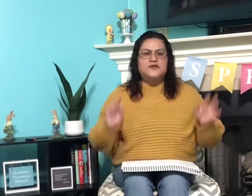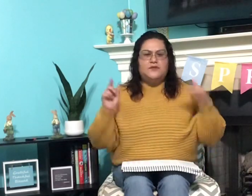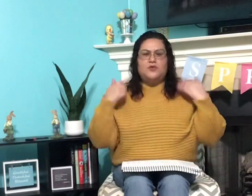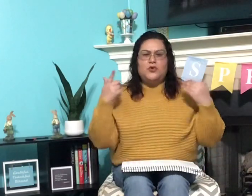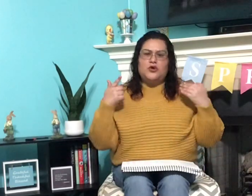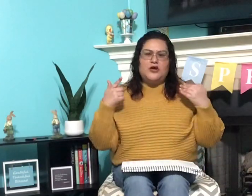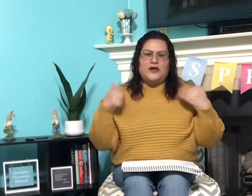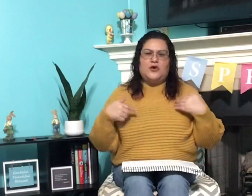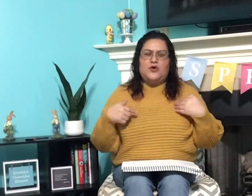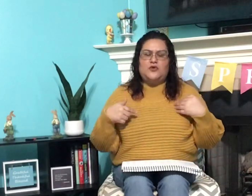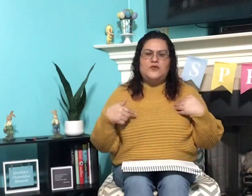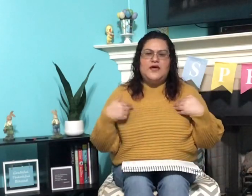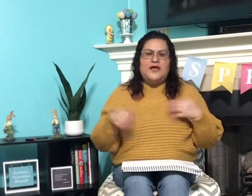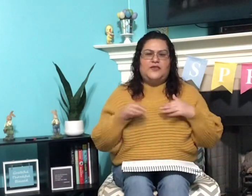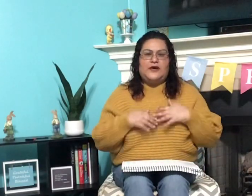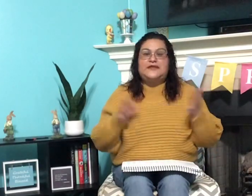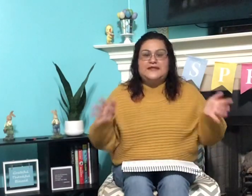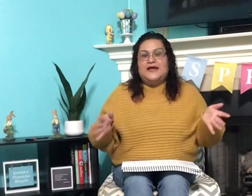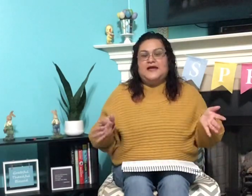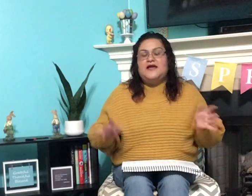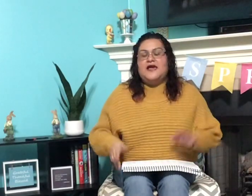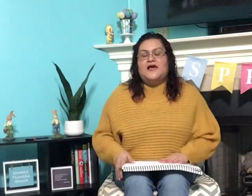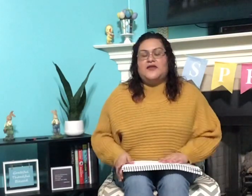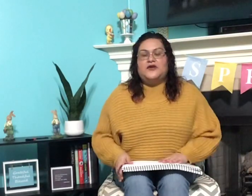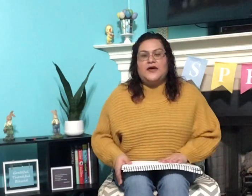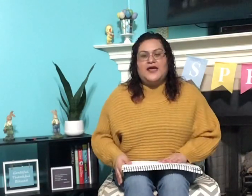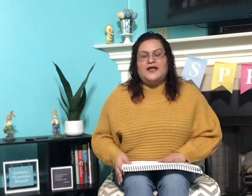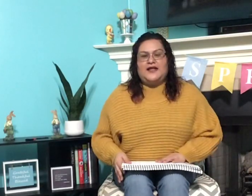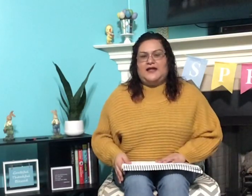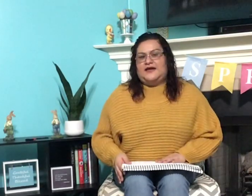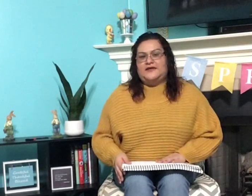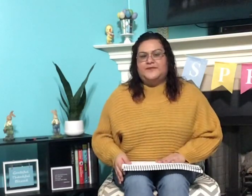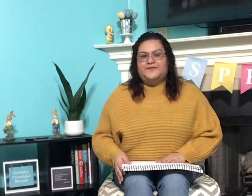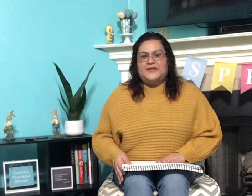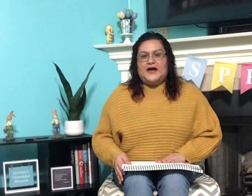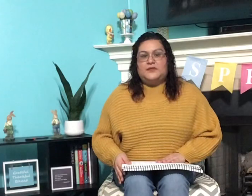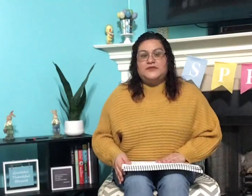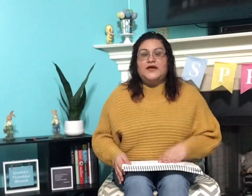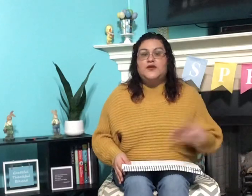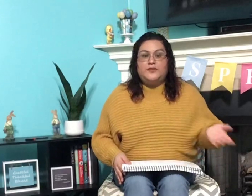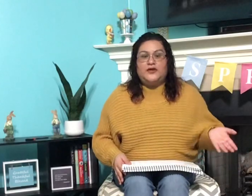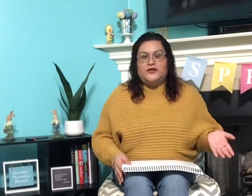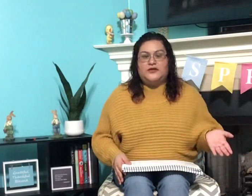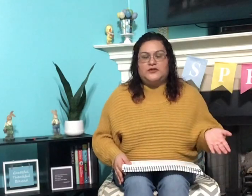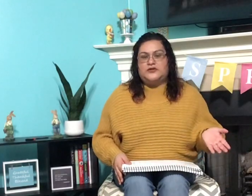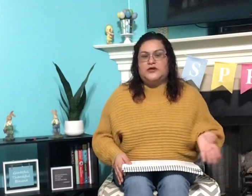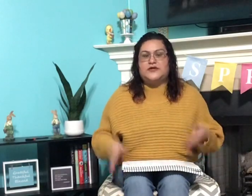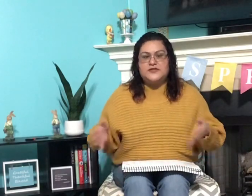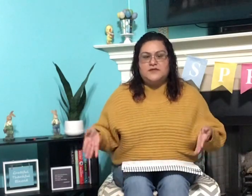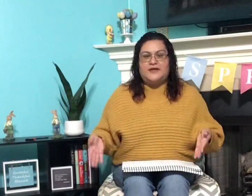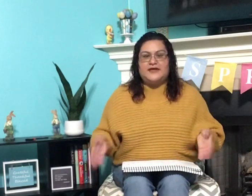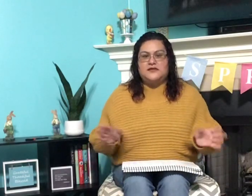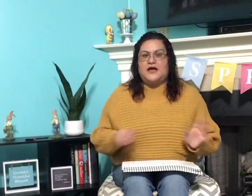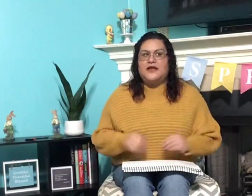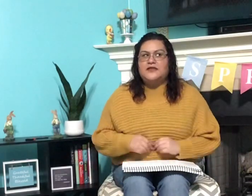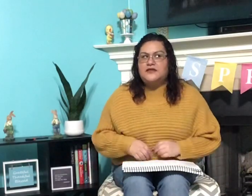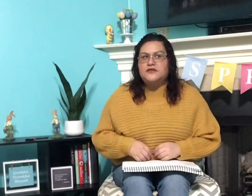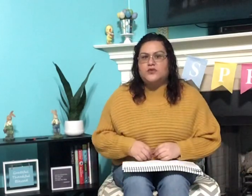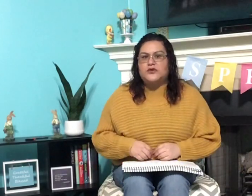some more at home and throughout the day, and then go ahead and tell your parent or tell a sibling and say, I think these words